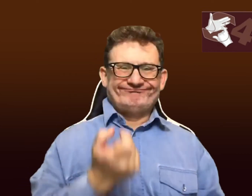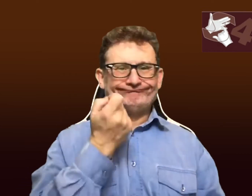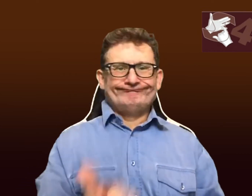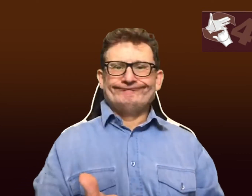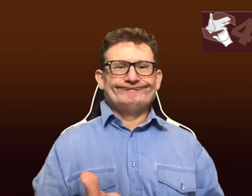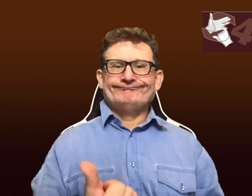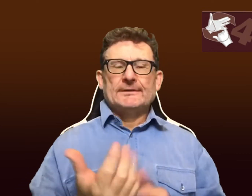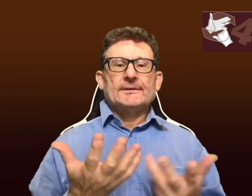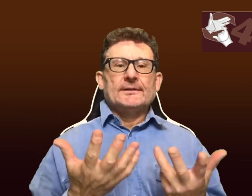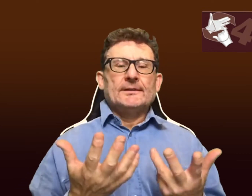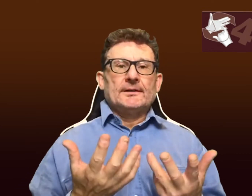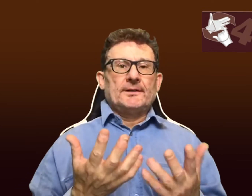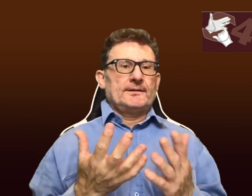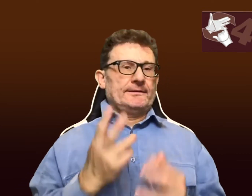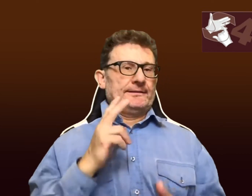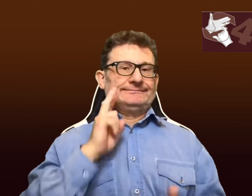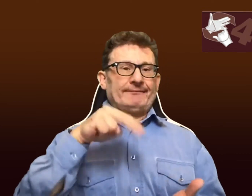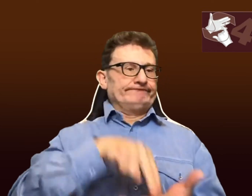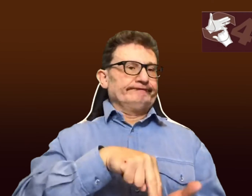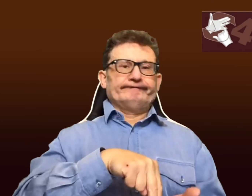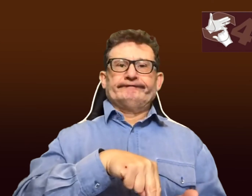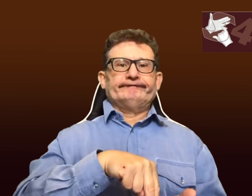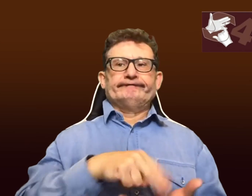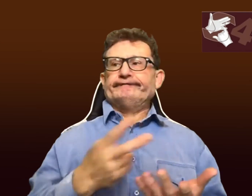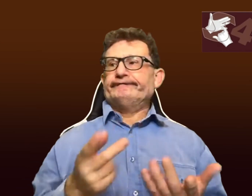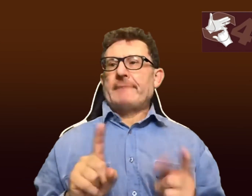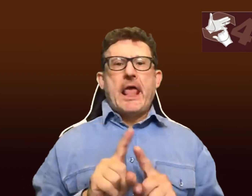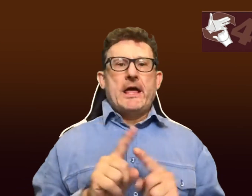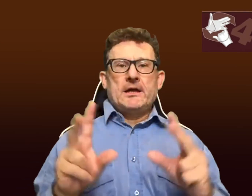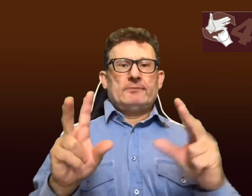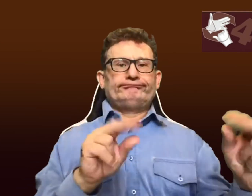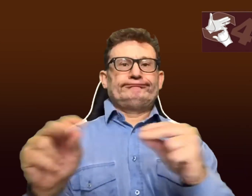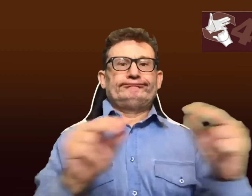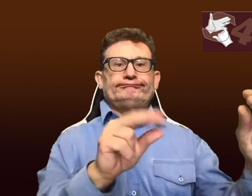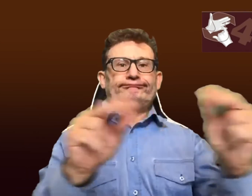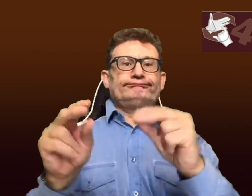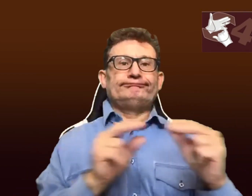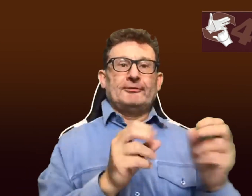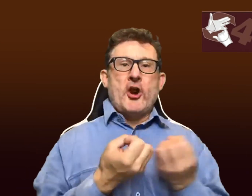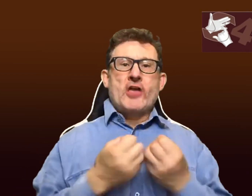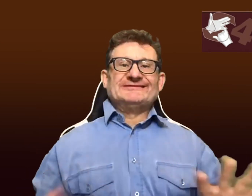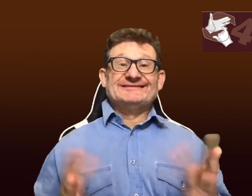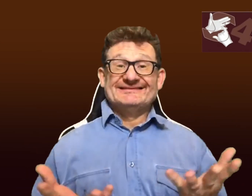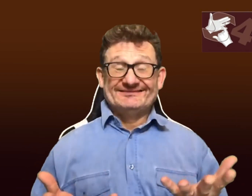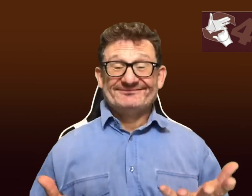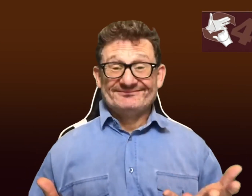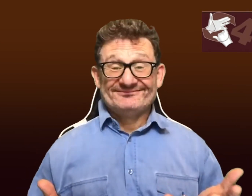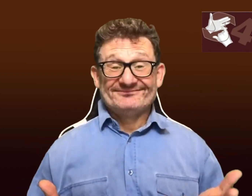person left down. They're not included. So they're often just left there not knowing what's been said around them because everything's been